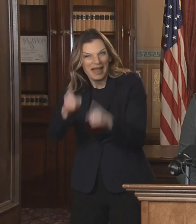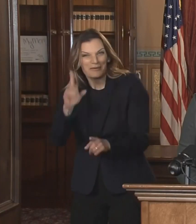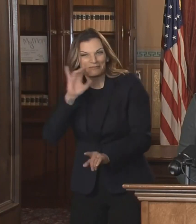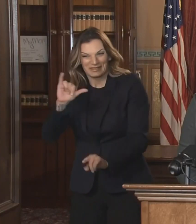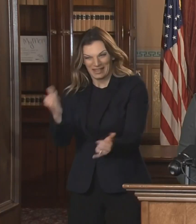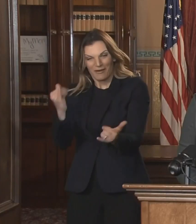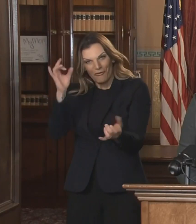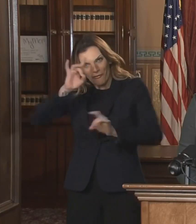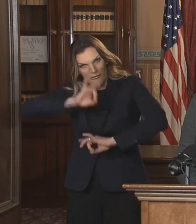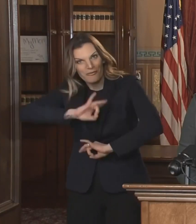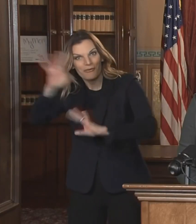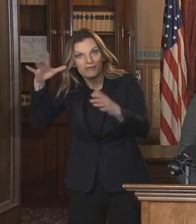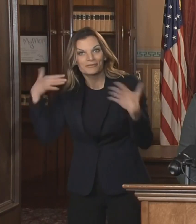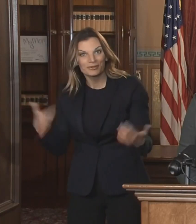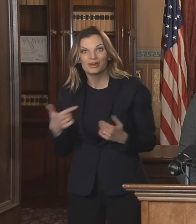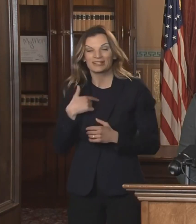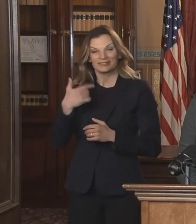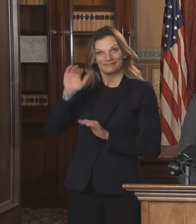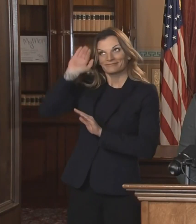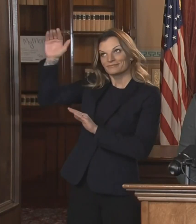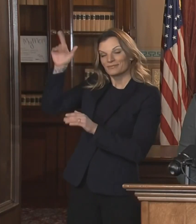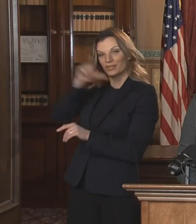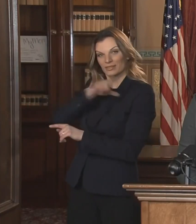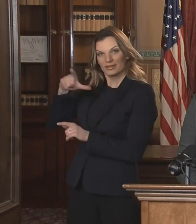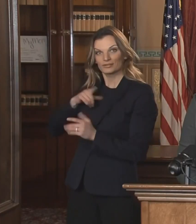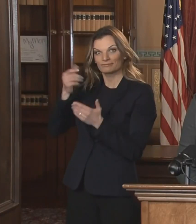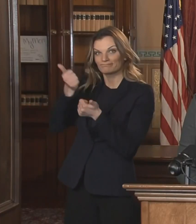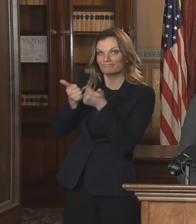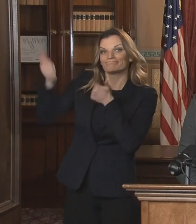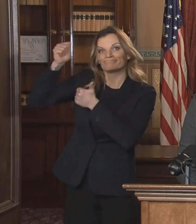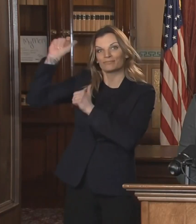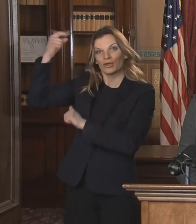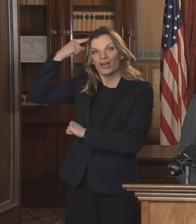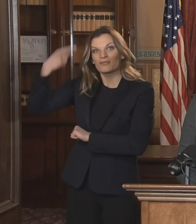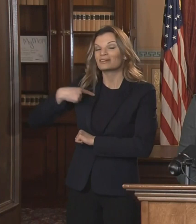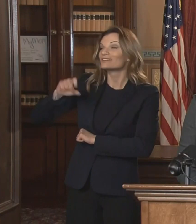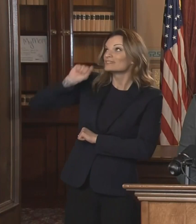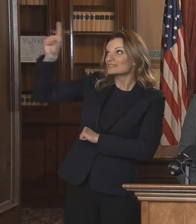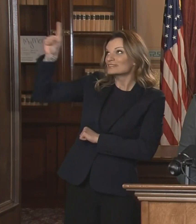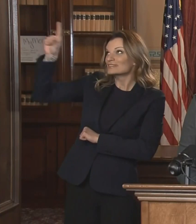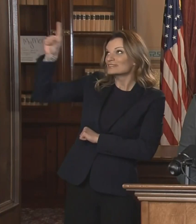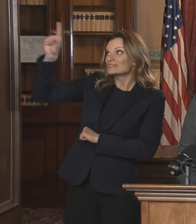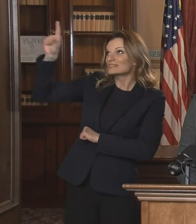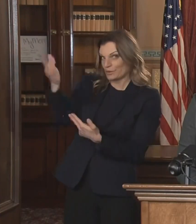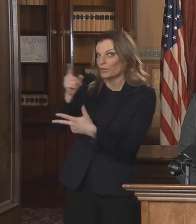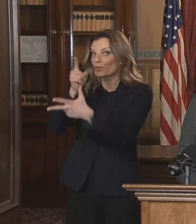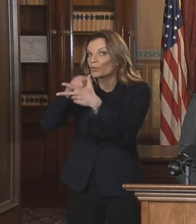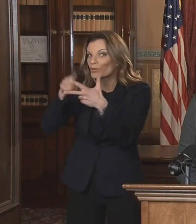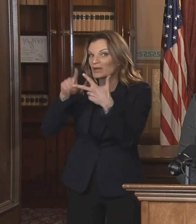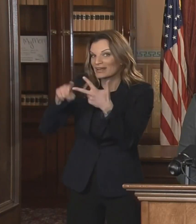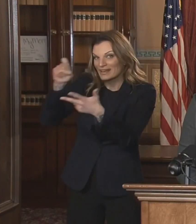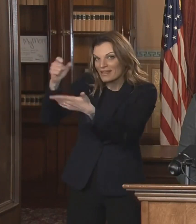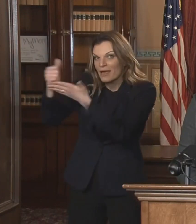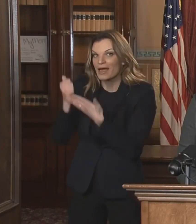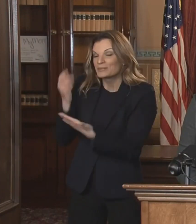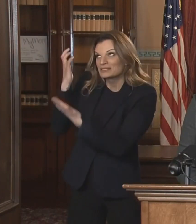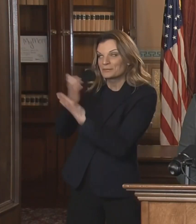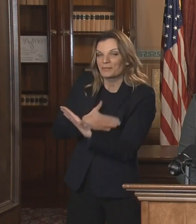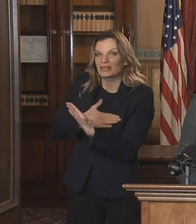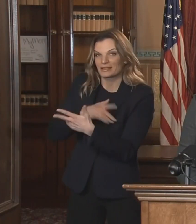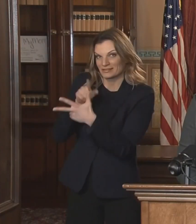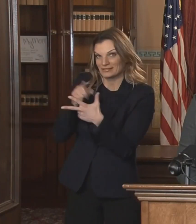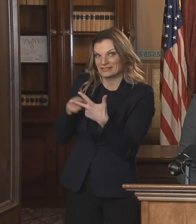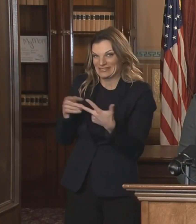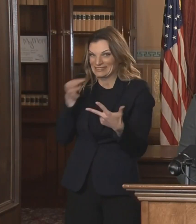In my letter to the Legislature, I requested that they work with me on three key priorities during the few remaining